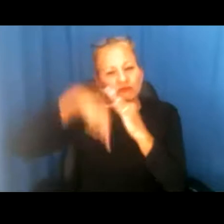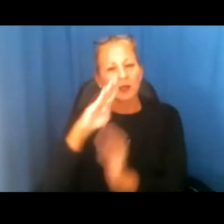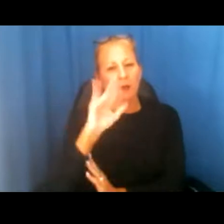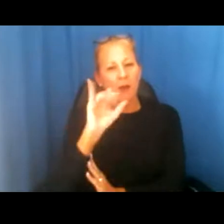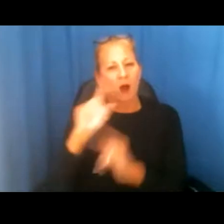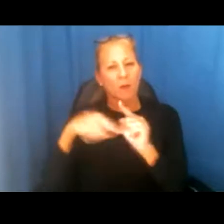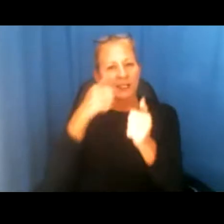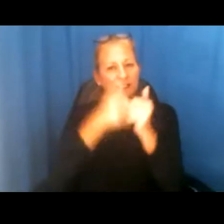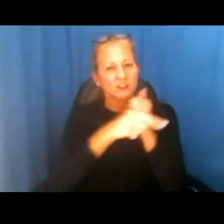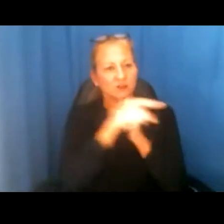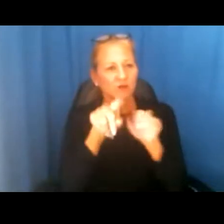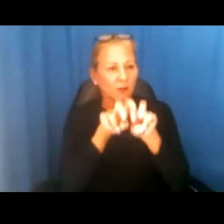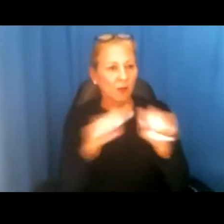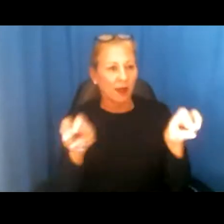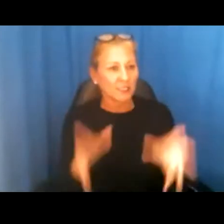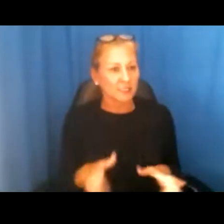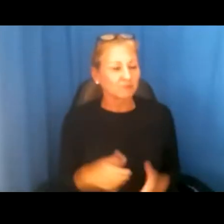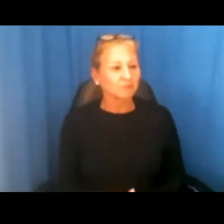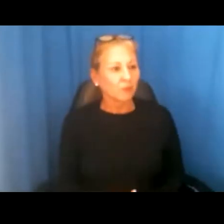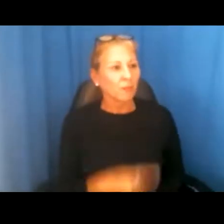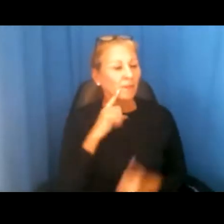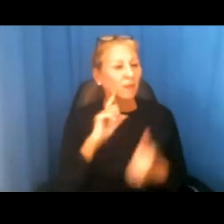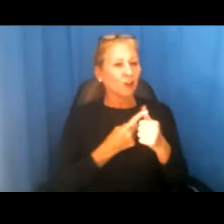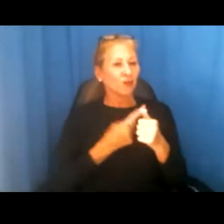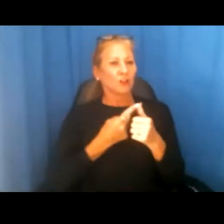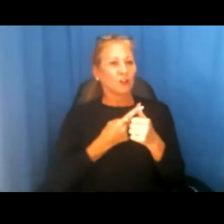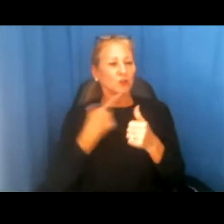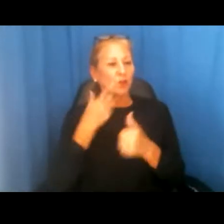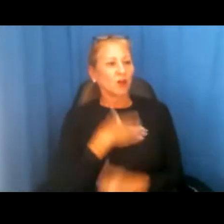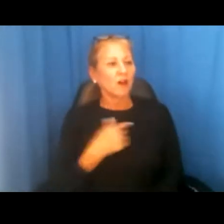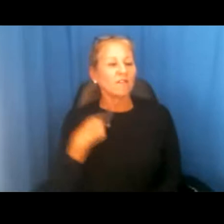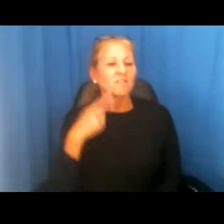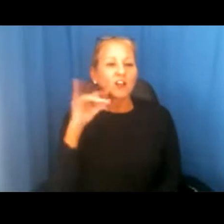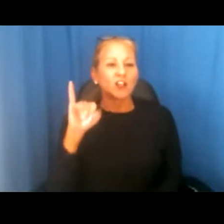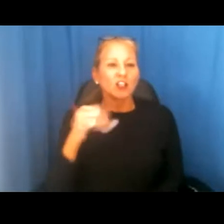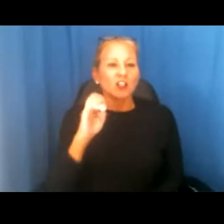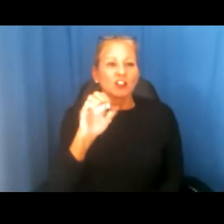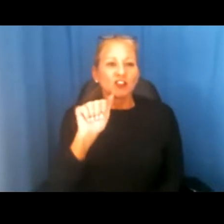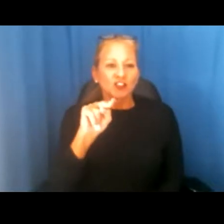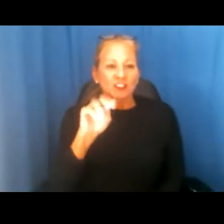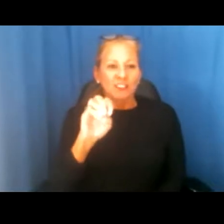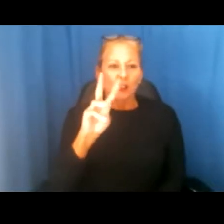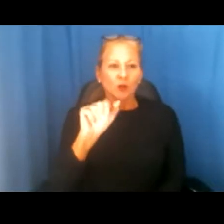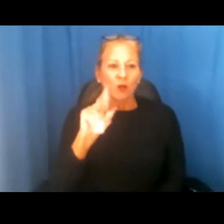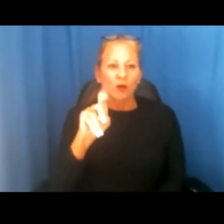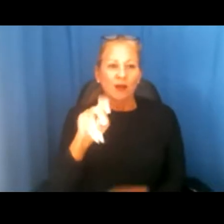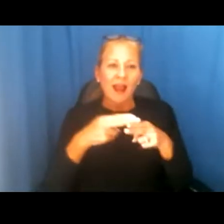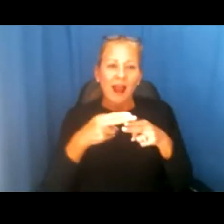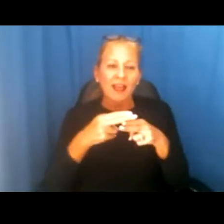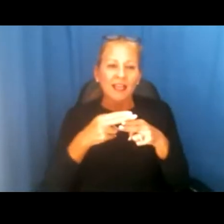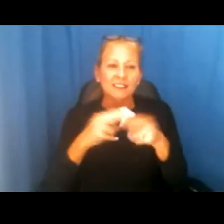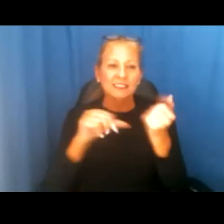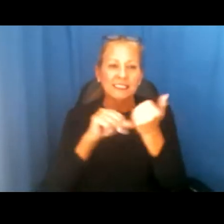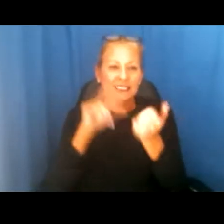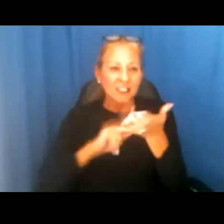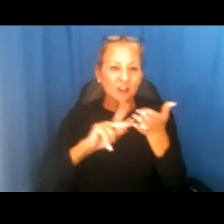are joining us here today. So first up today, we're going to have Janine Warden, who is the Acting Assistant Secretary for Fair Housing